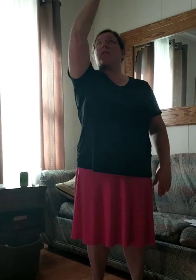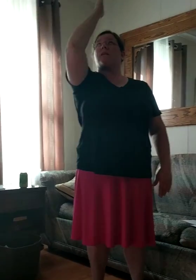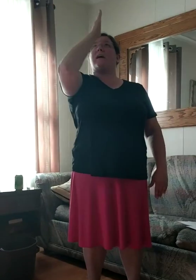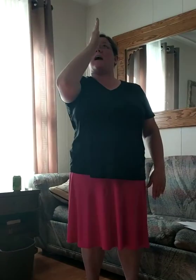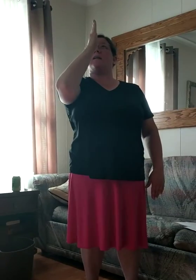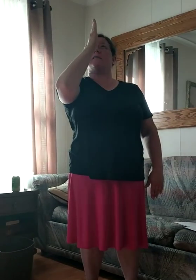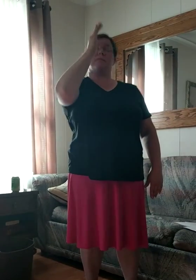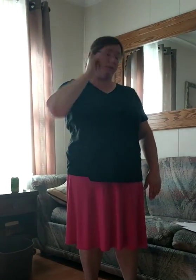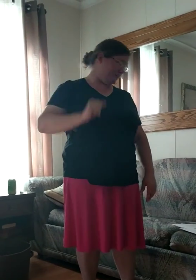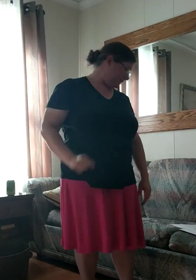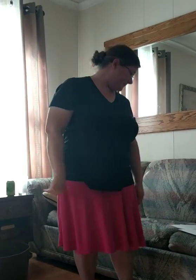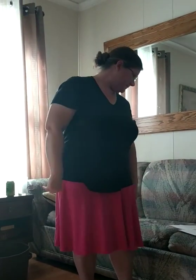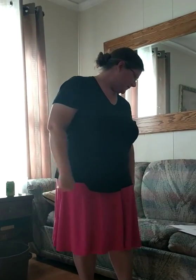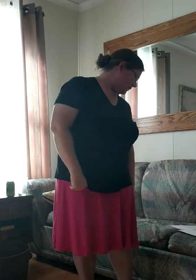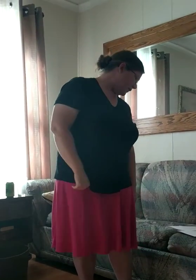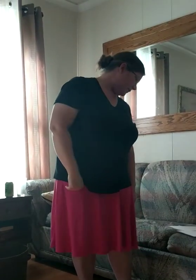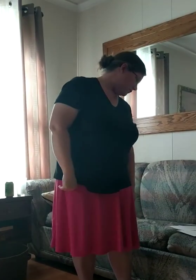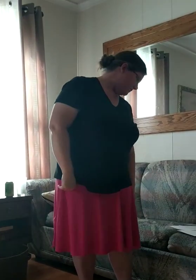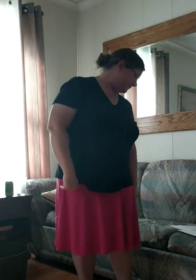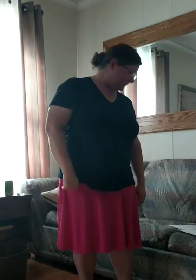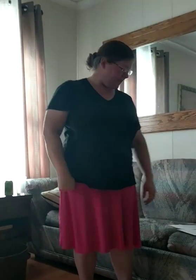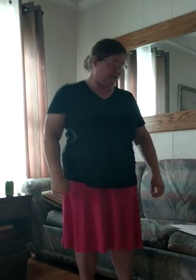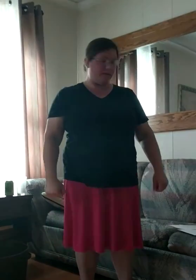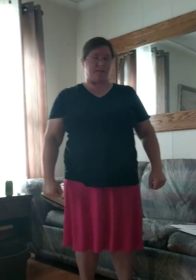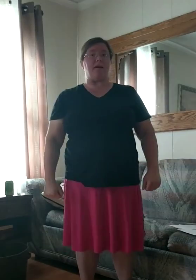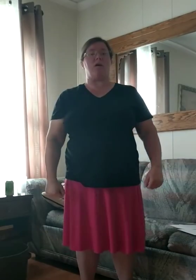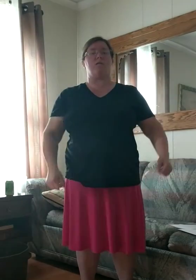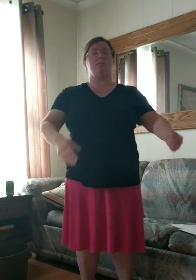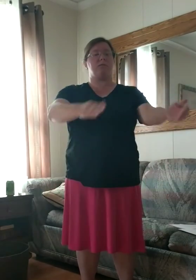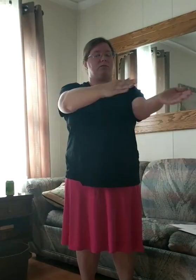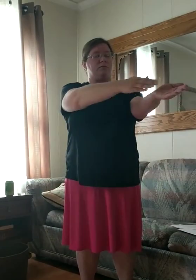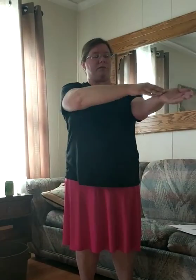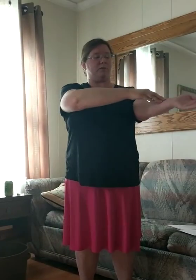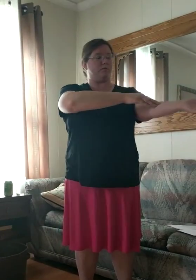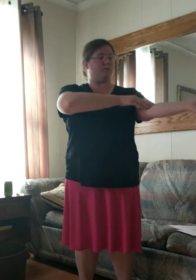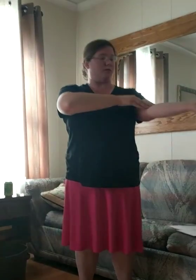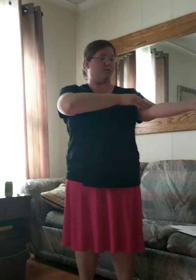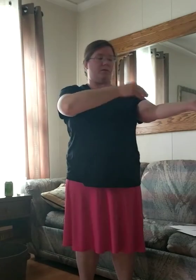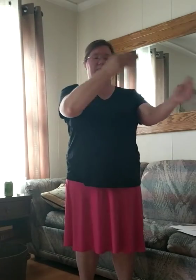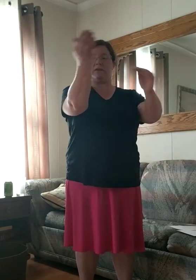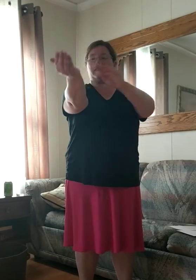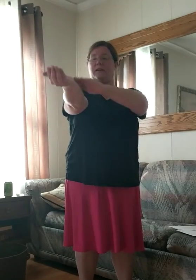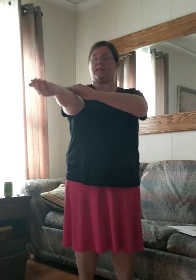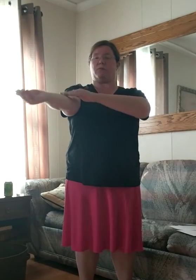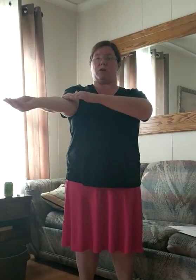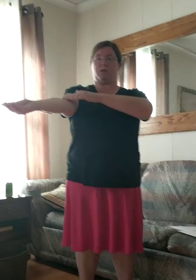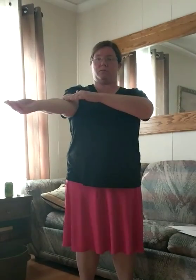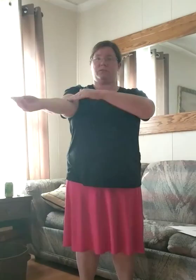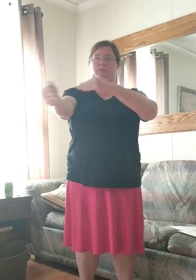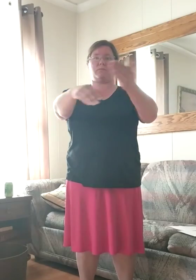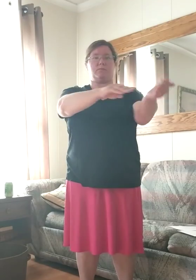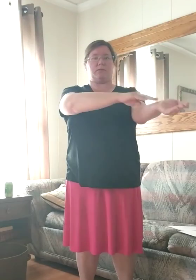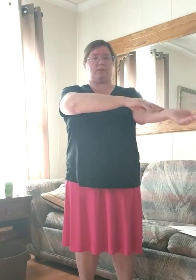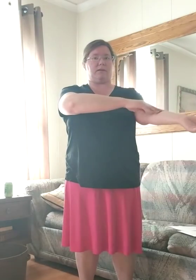God. Father. Father. And then arms. So, we just are drawing down the length of our arms. With our hands.